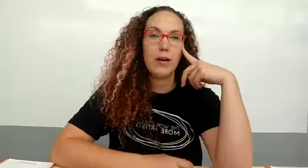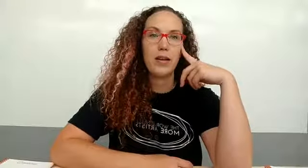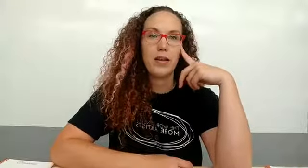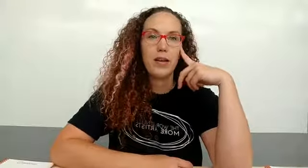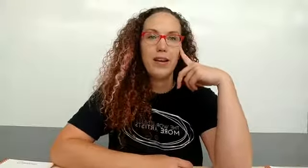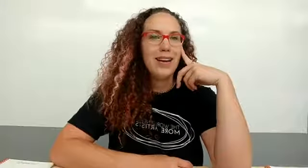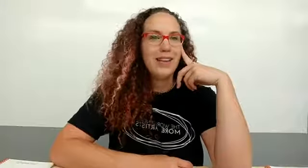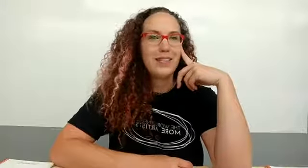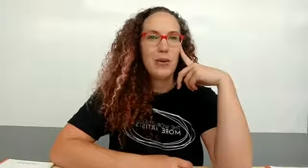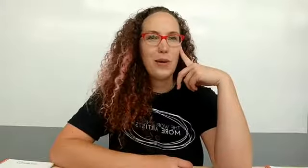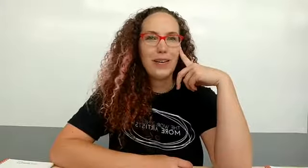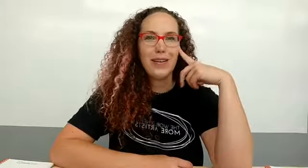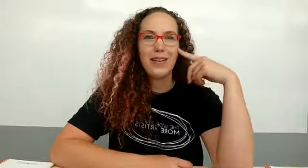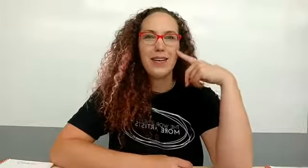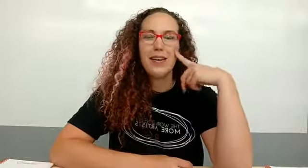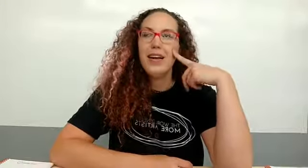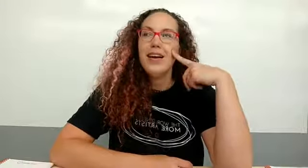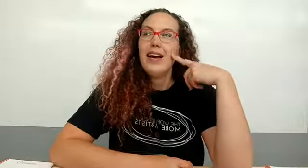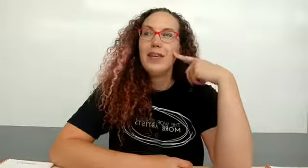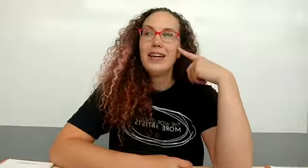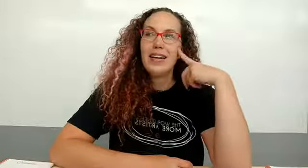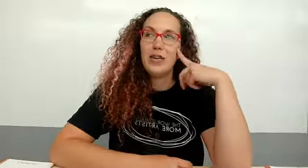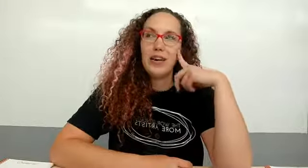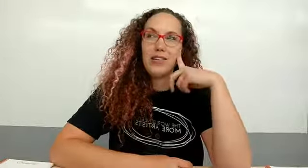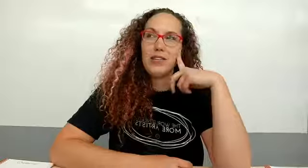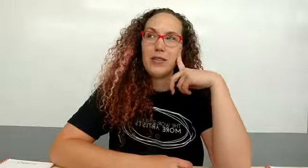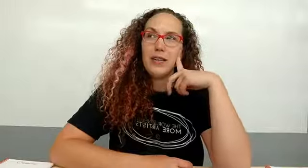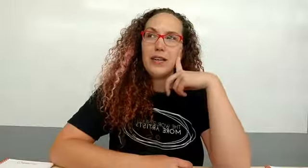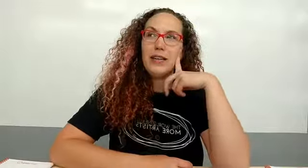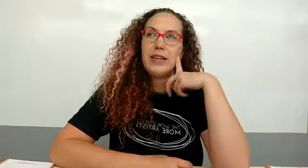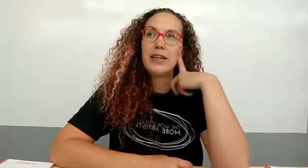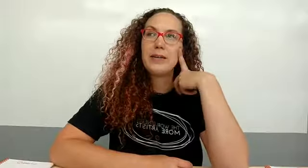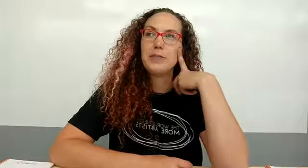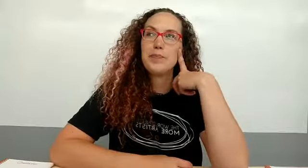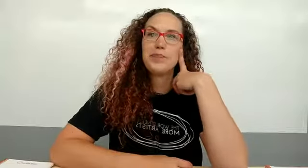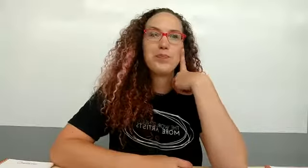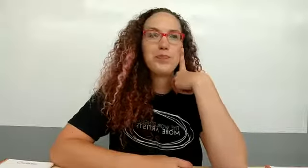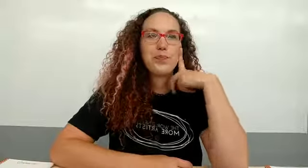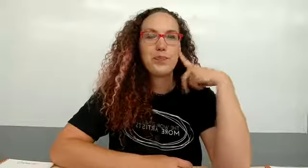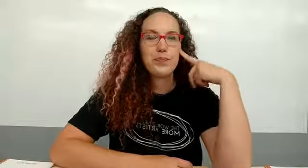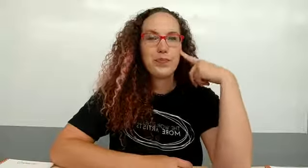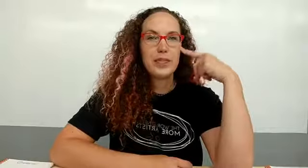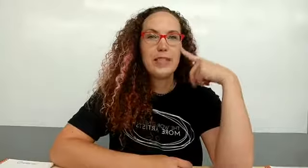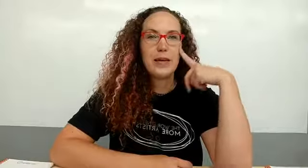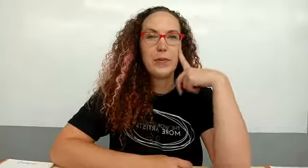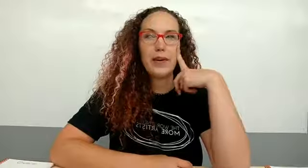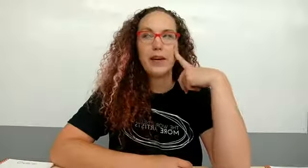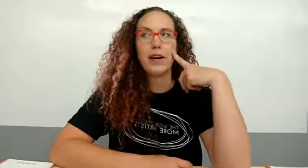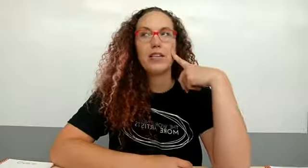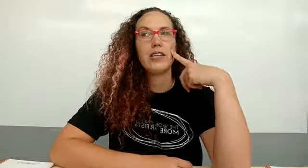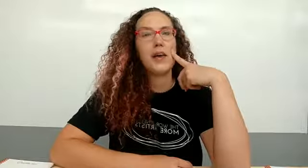away so weird i'm need a new car soon somebody tell me what kind of car i should get